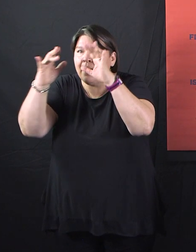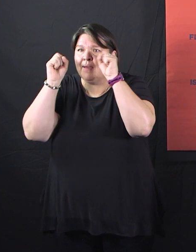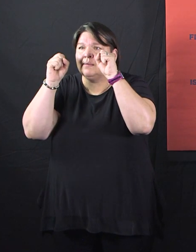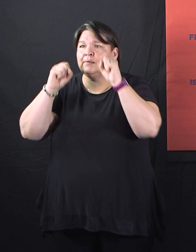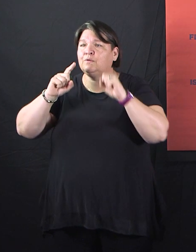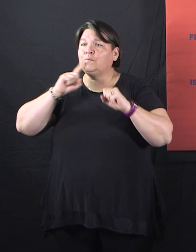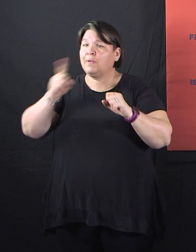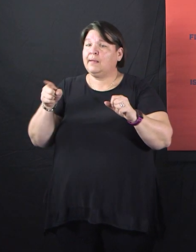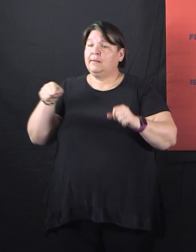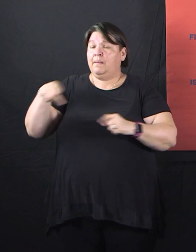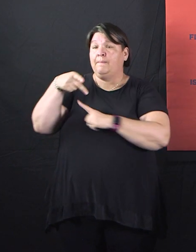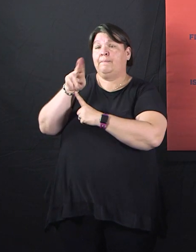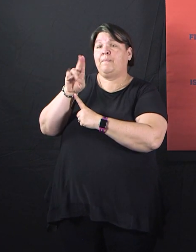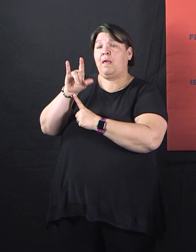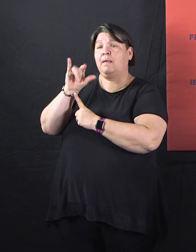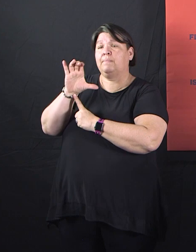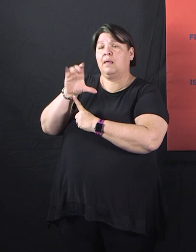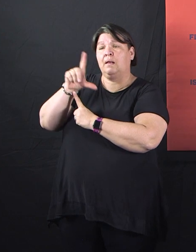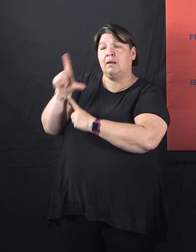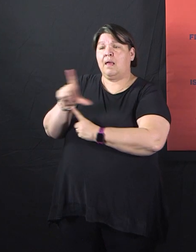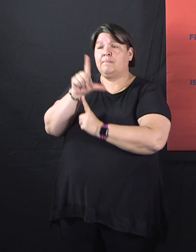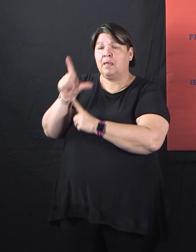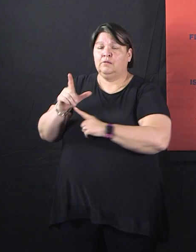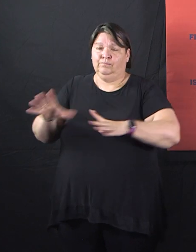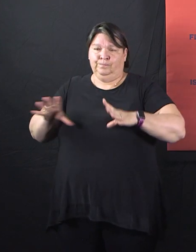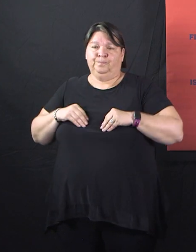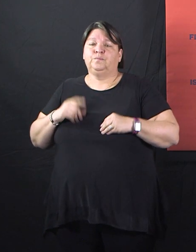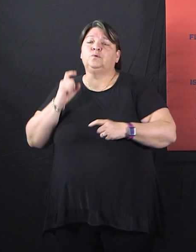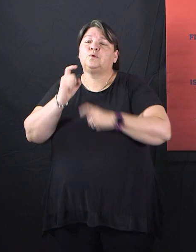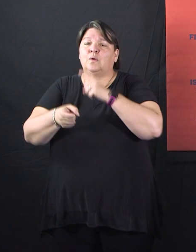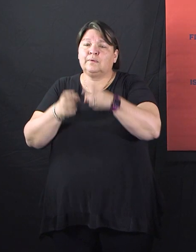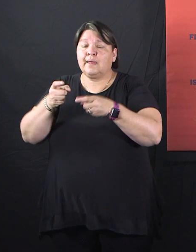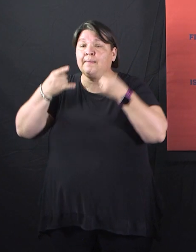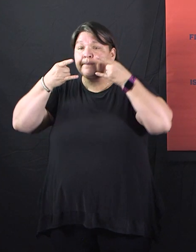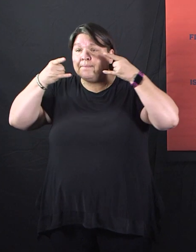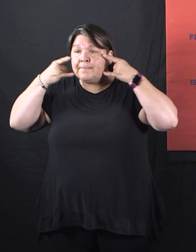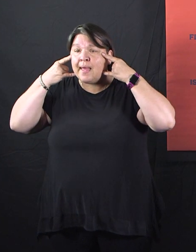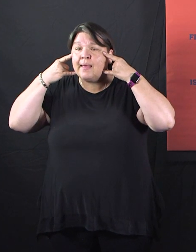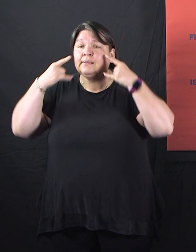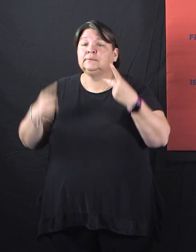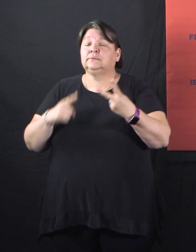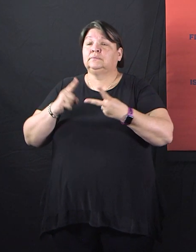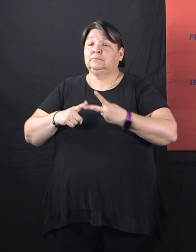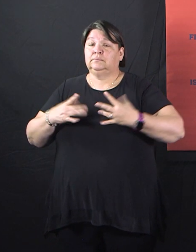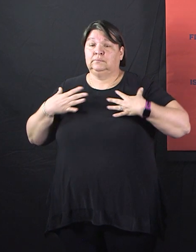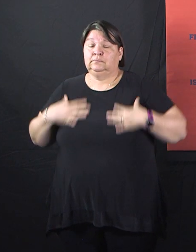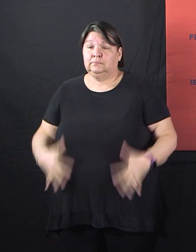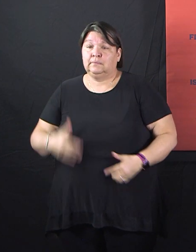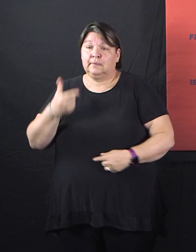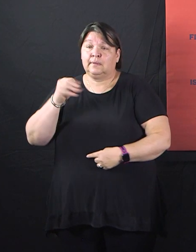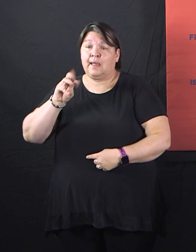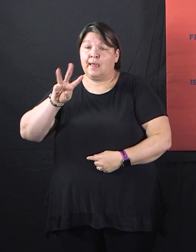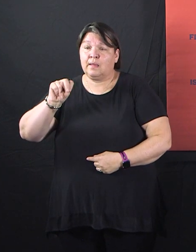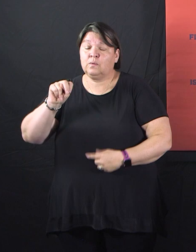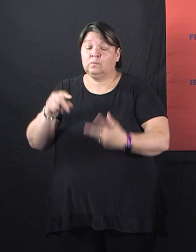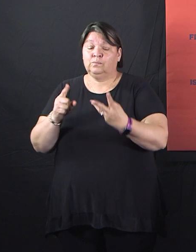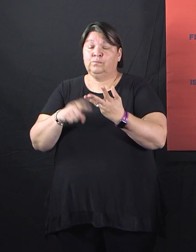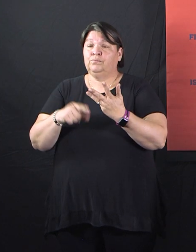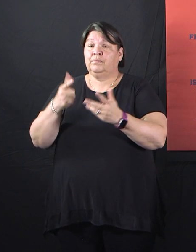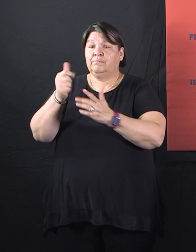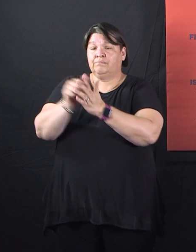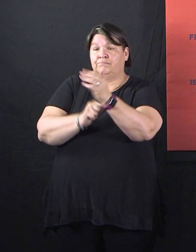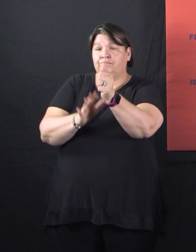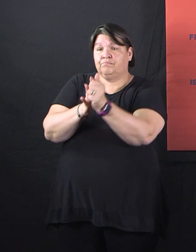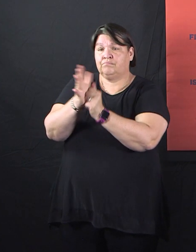many of you for masks, gowns, gloves, and much more. It will be accepted at the four regional public